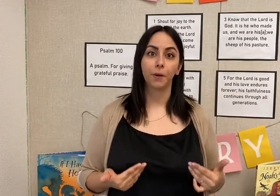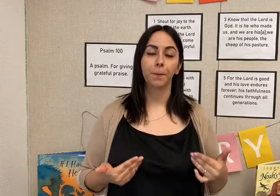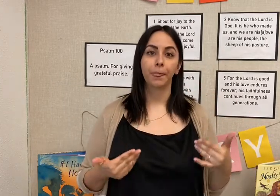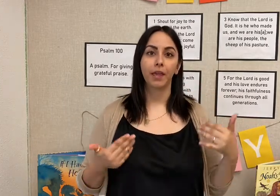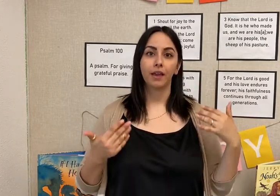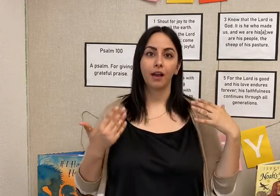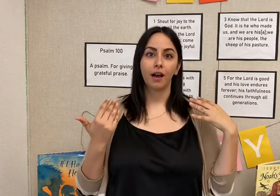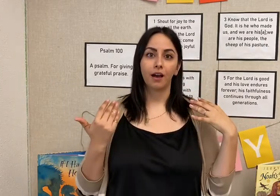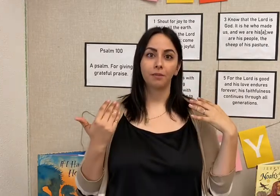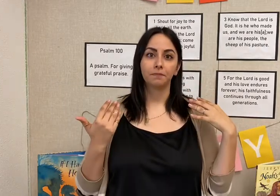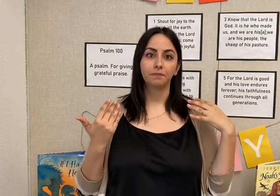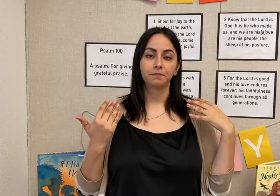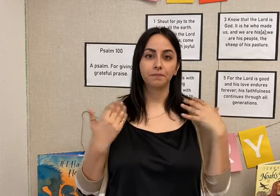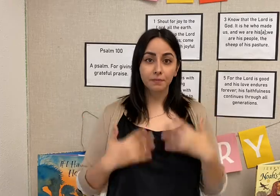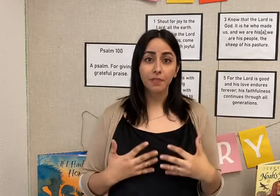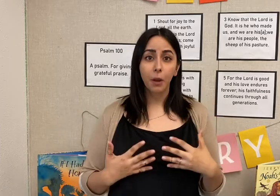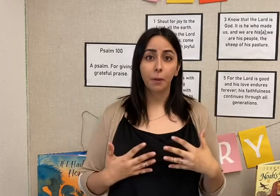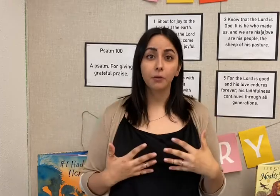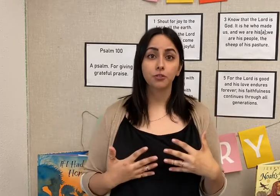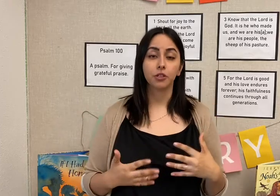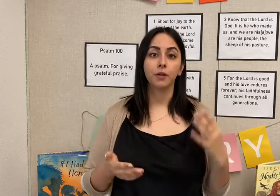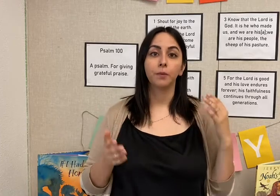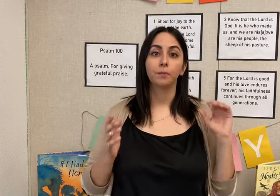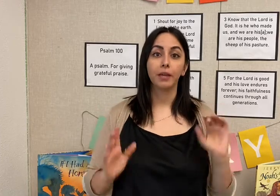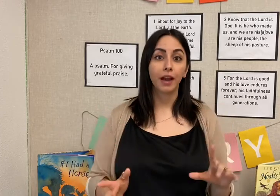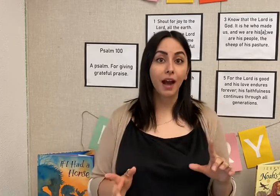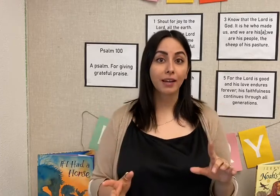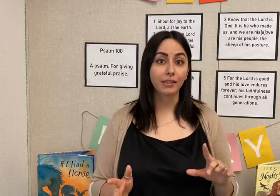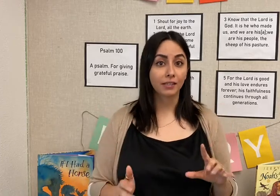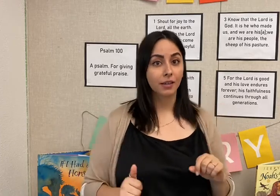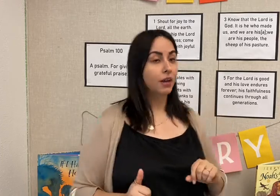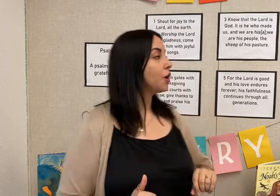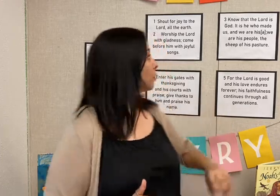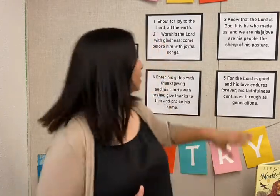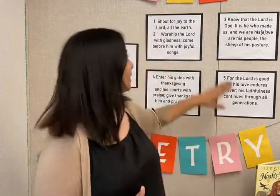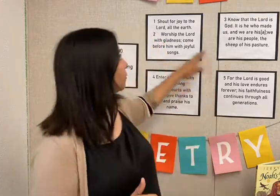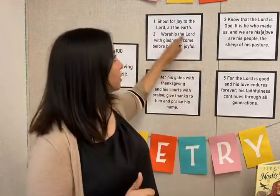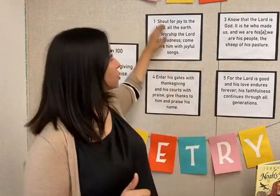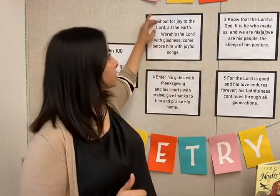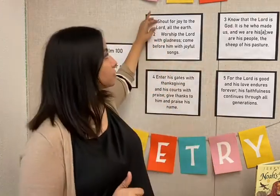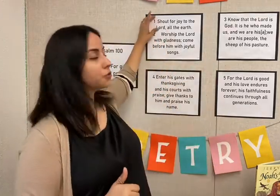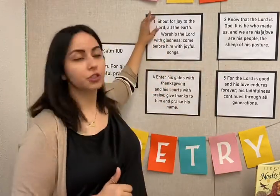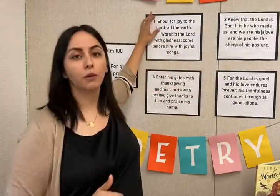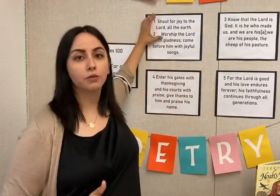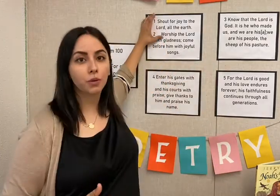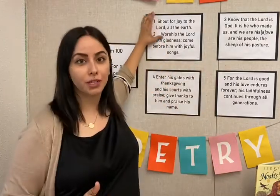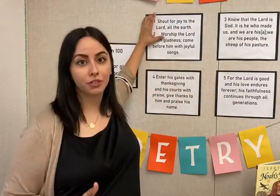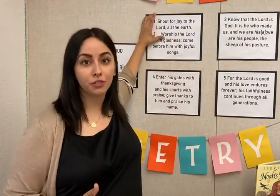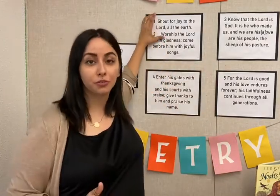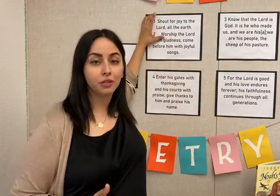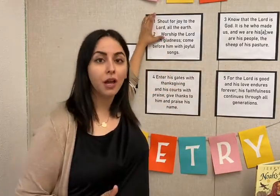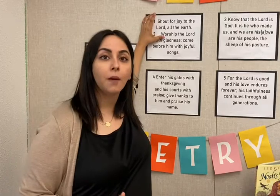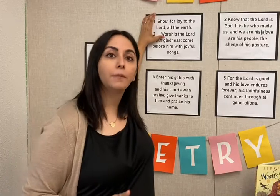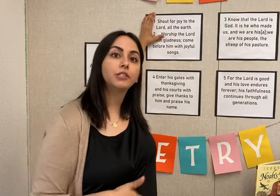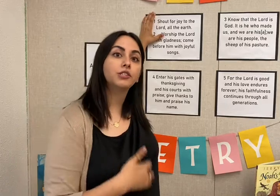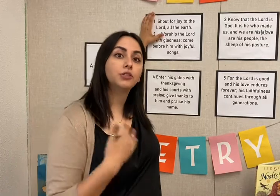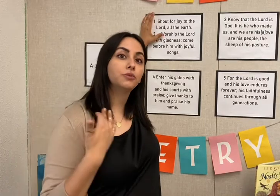poetry because right now we just learned Psalms 1 and 2. But soon